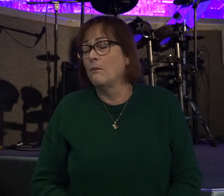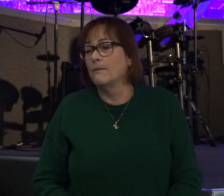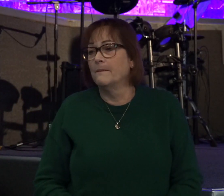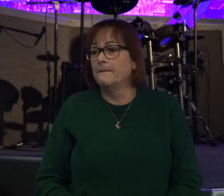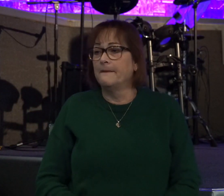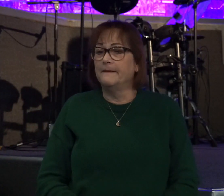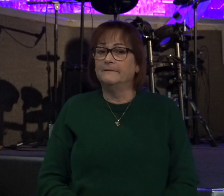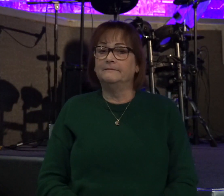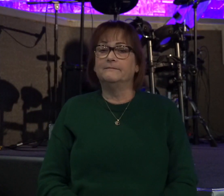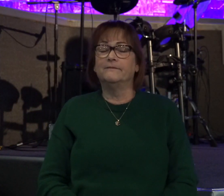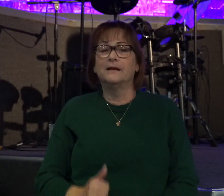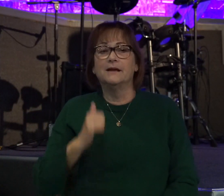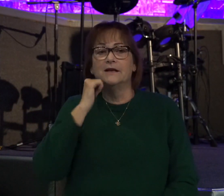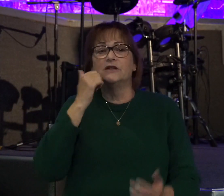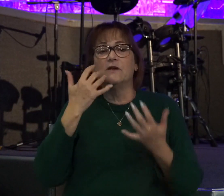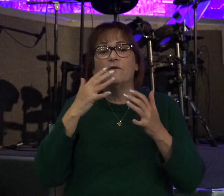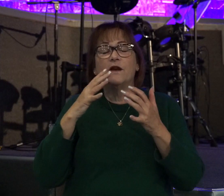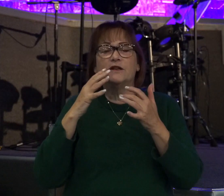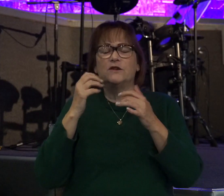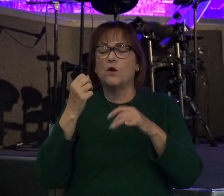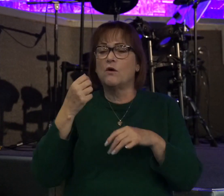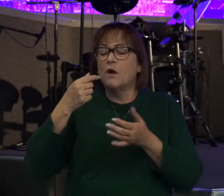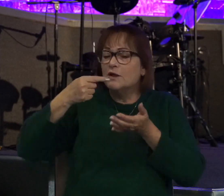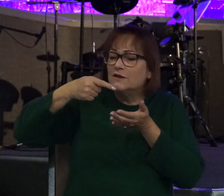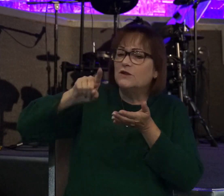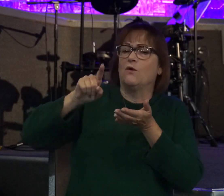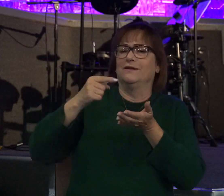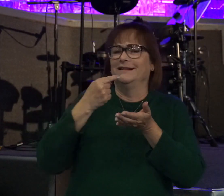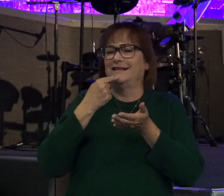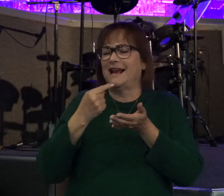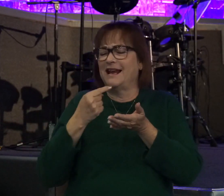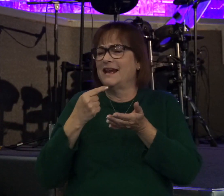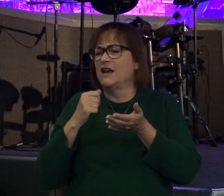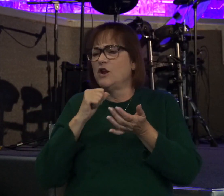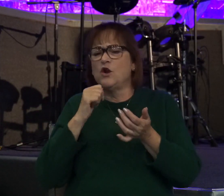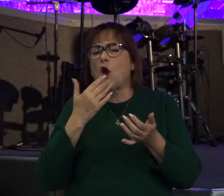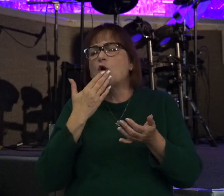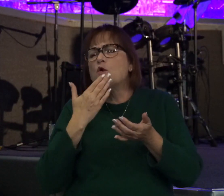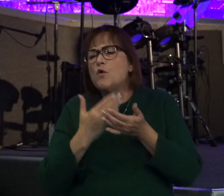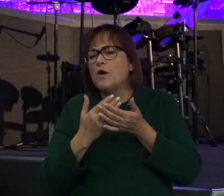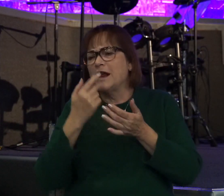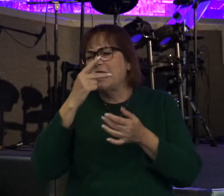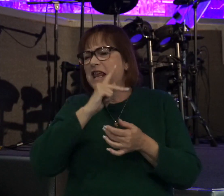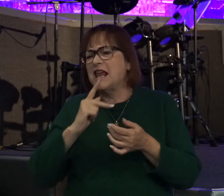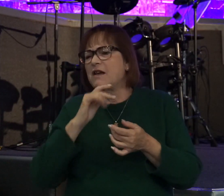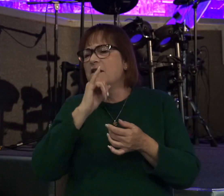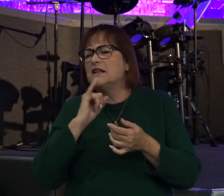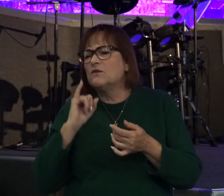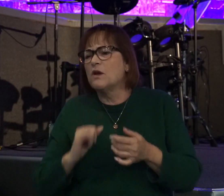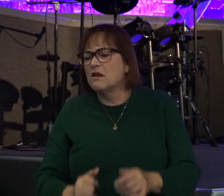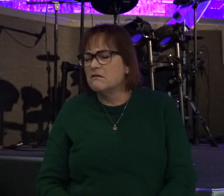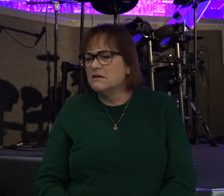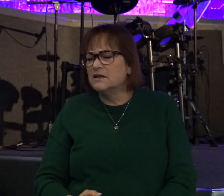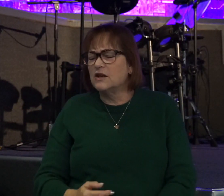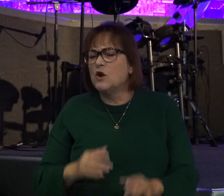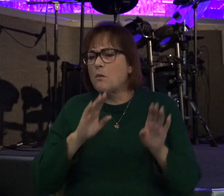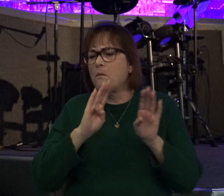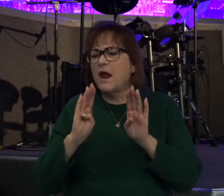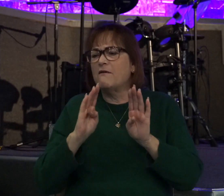And then she finishes her assault by hinting that David isn't even fit to be the king of Israel. She says you're acting as one of these base